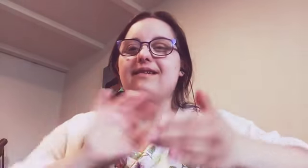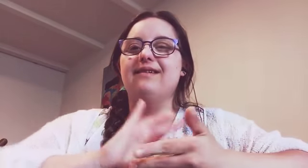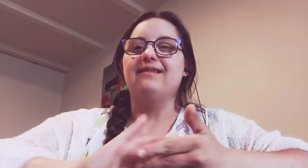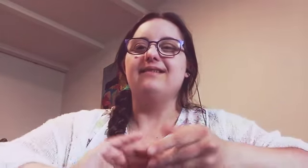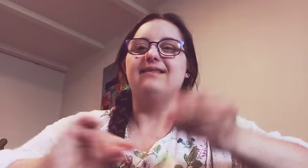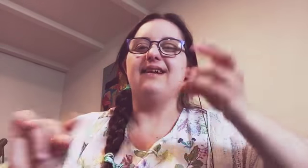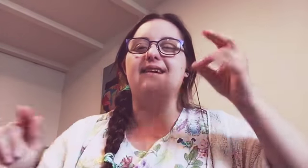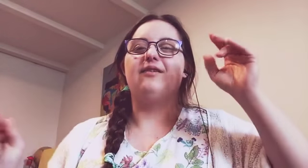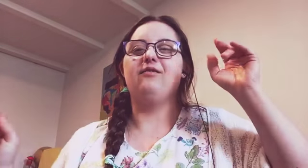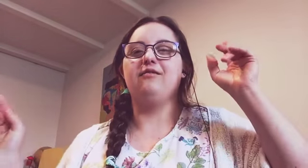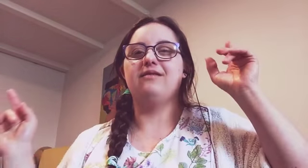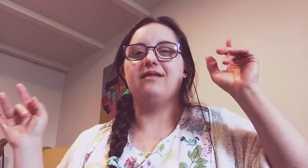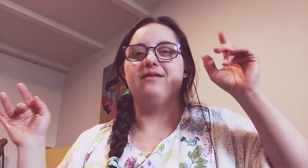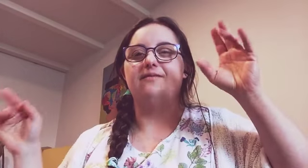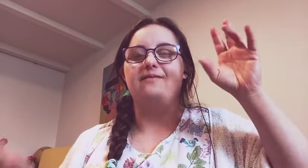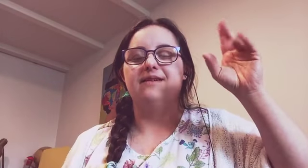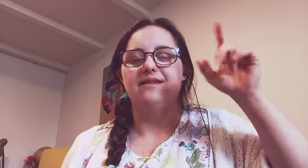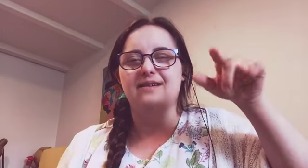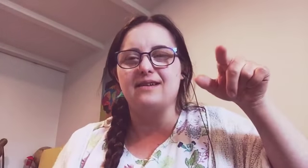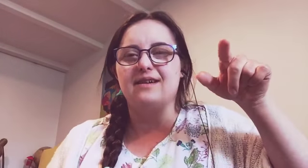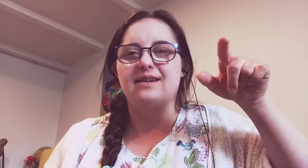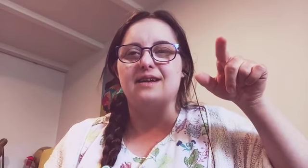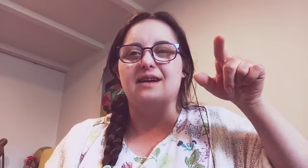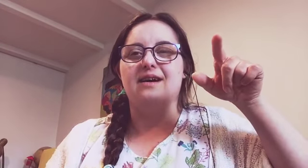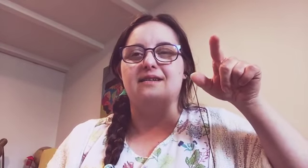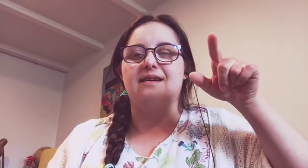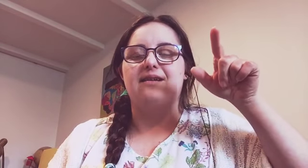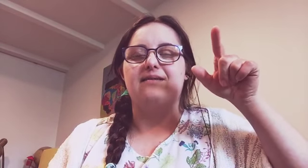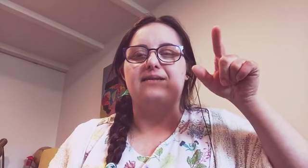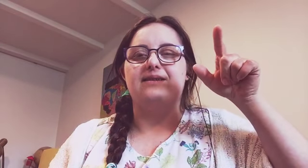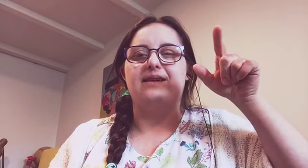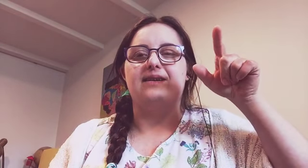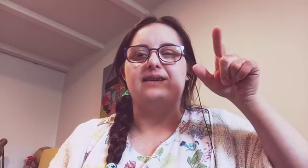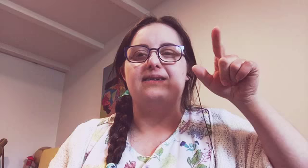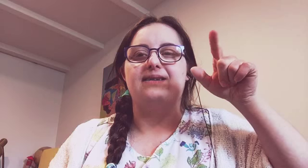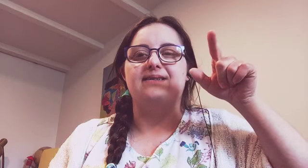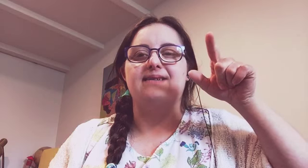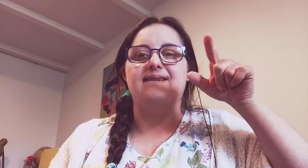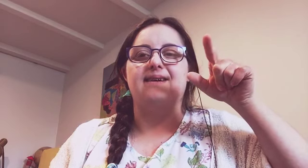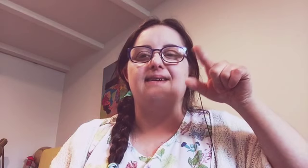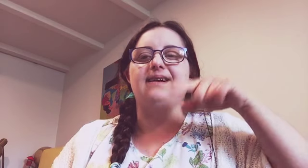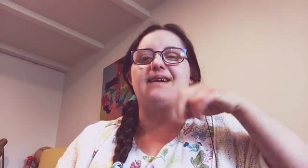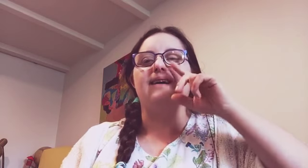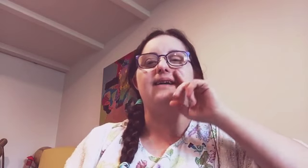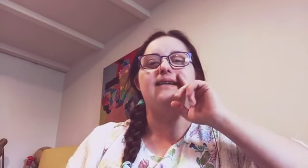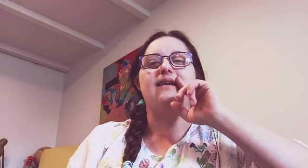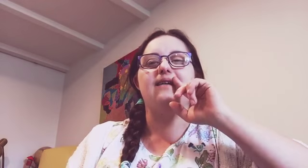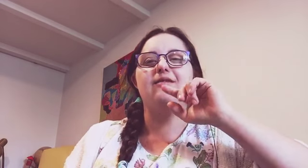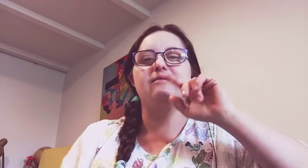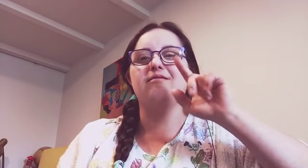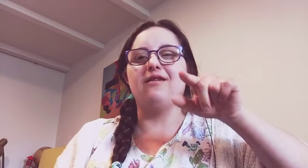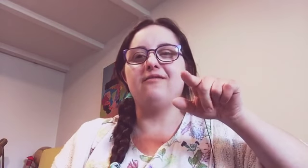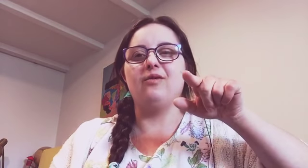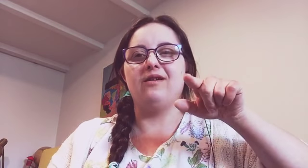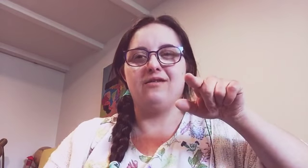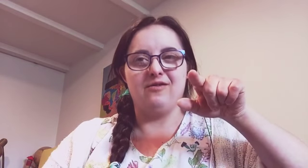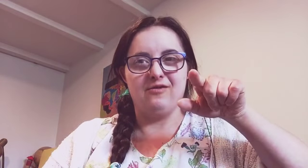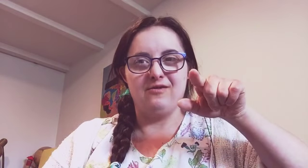I use a software called